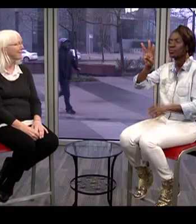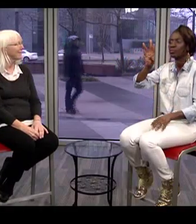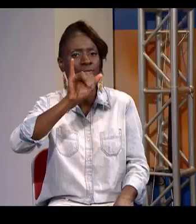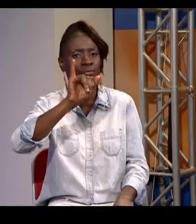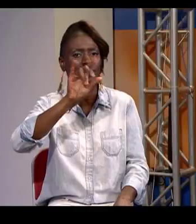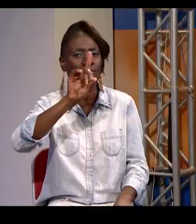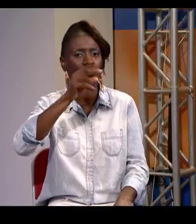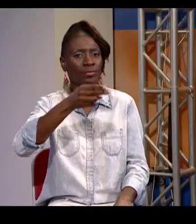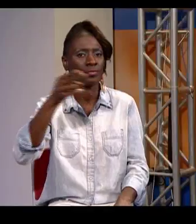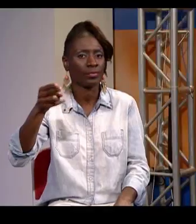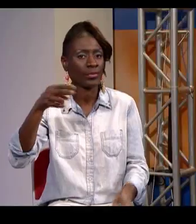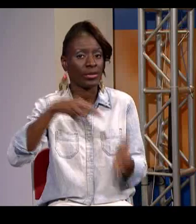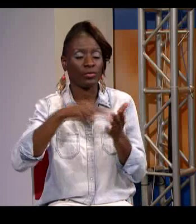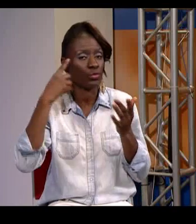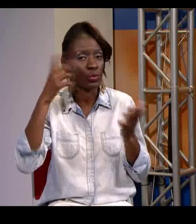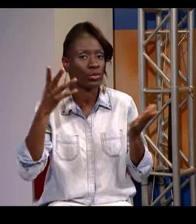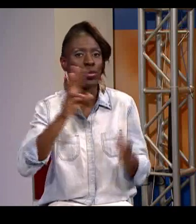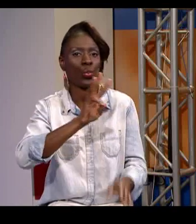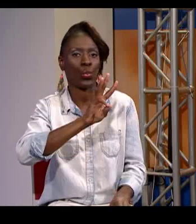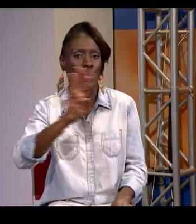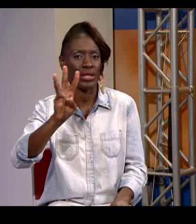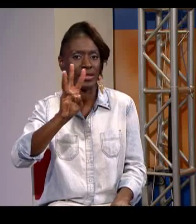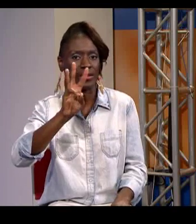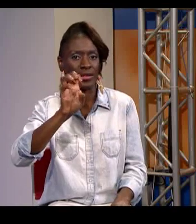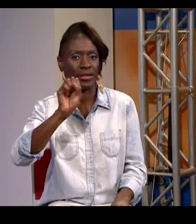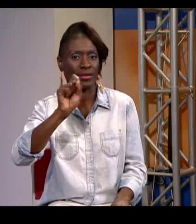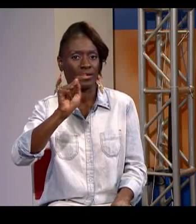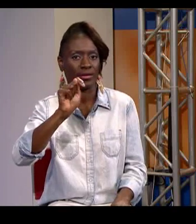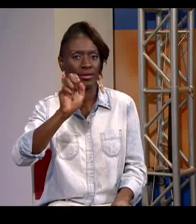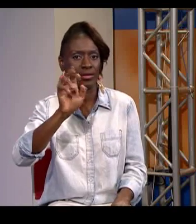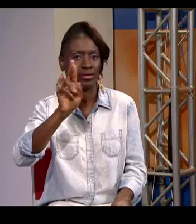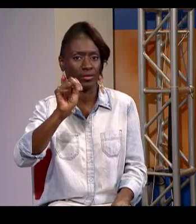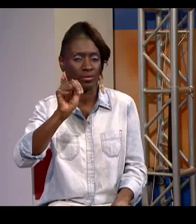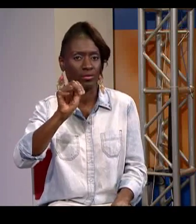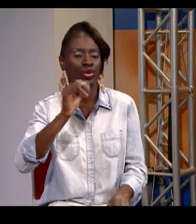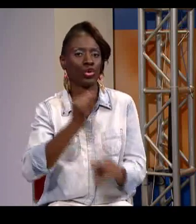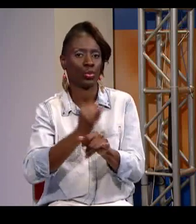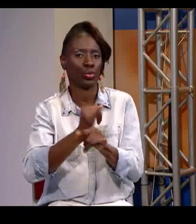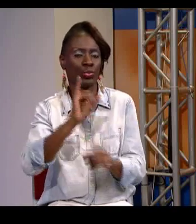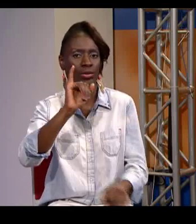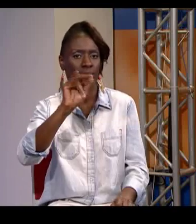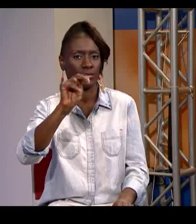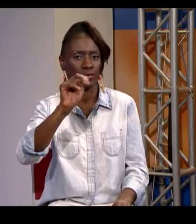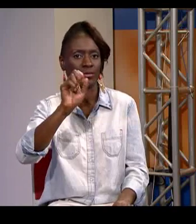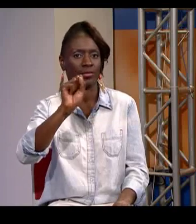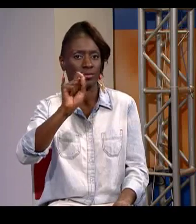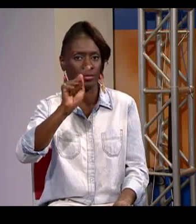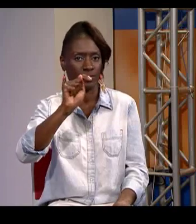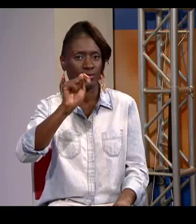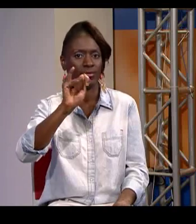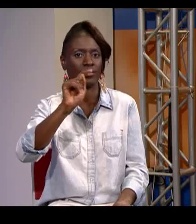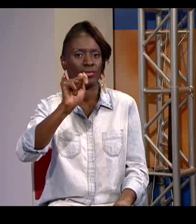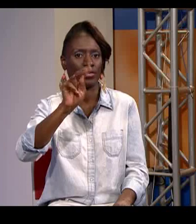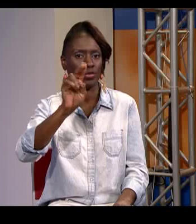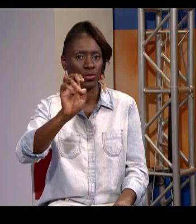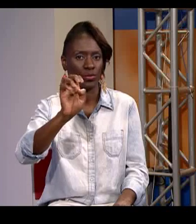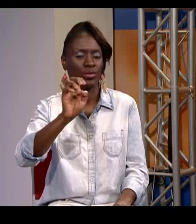Janice works at WIDHH, which is the Western Institute for the Deaf